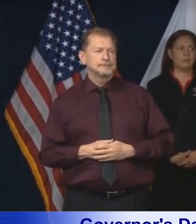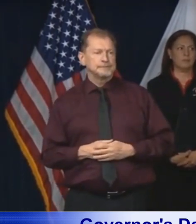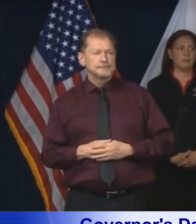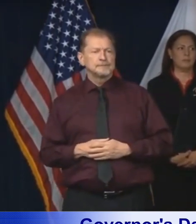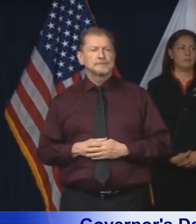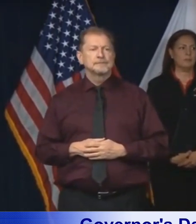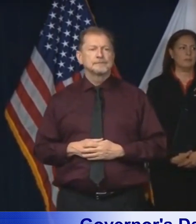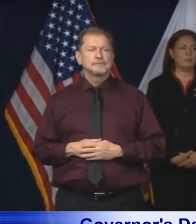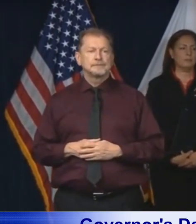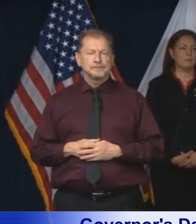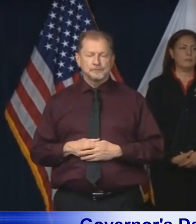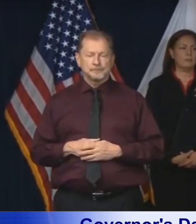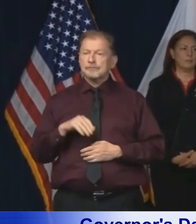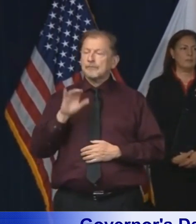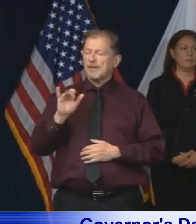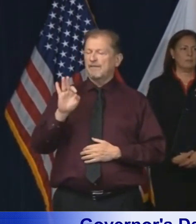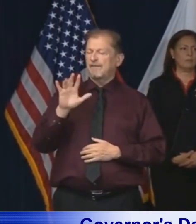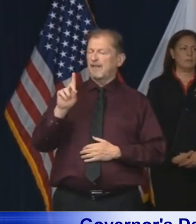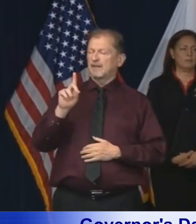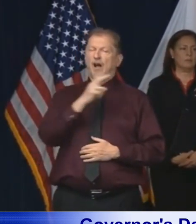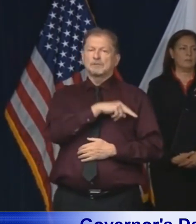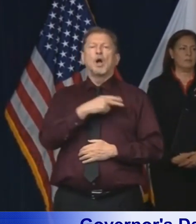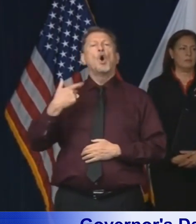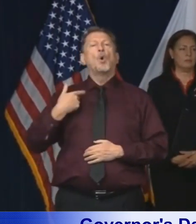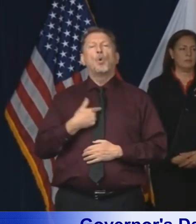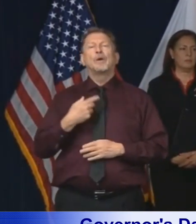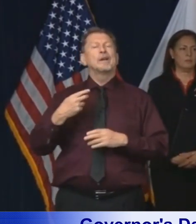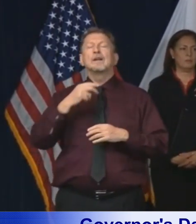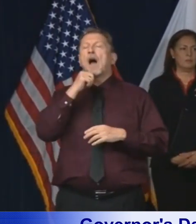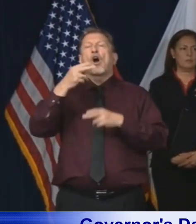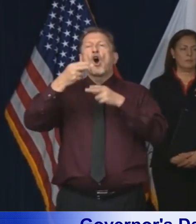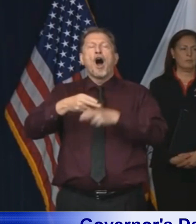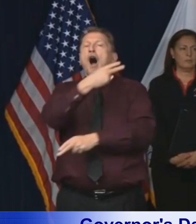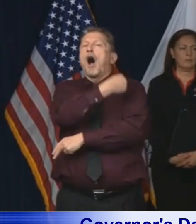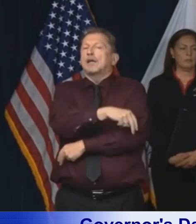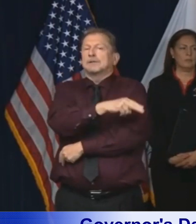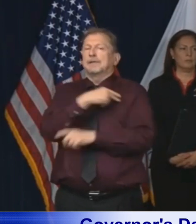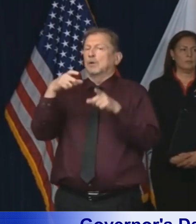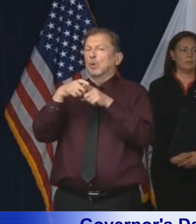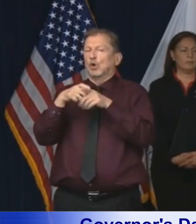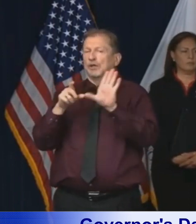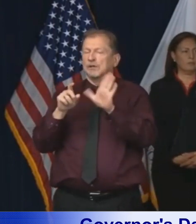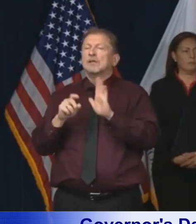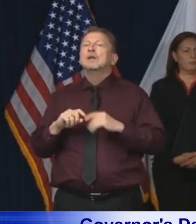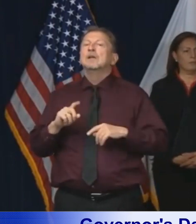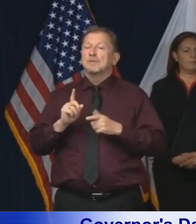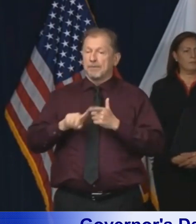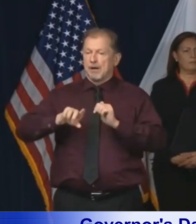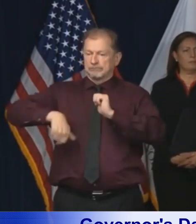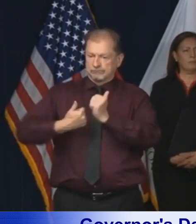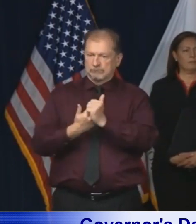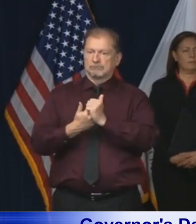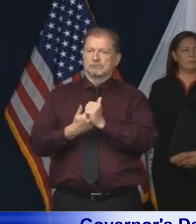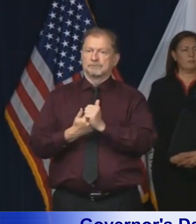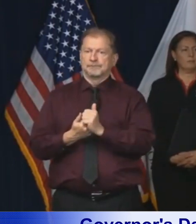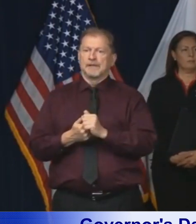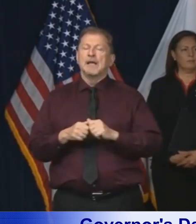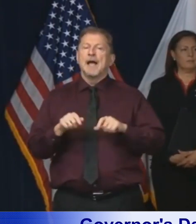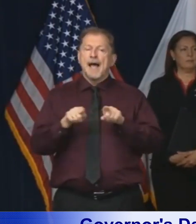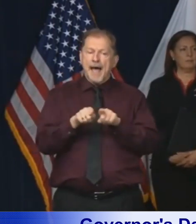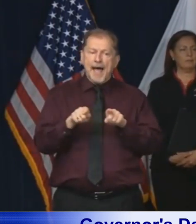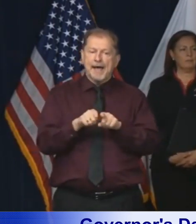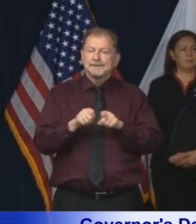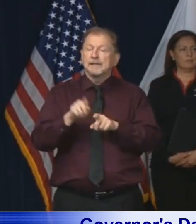additional facilities that we've created. They're not really hospitals exactly, but they are meant